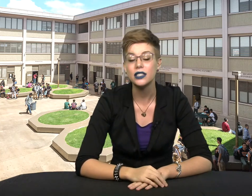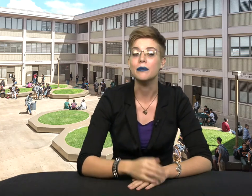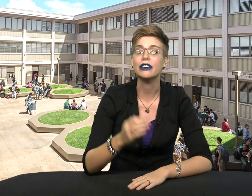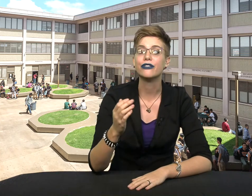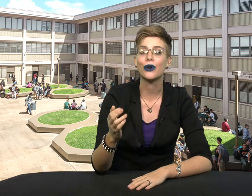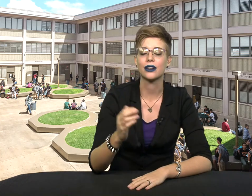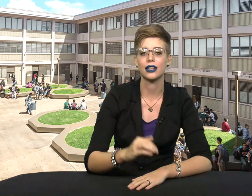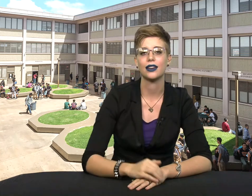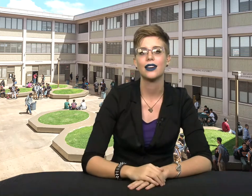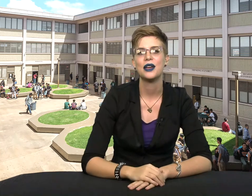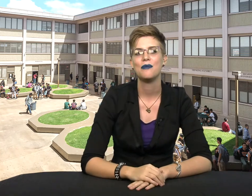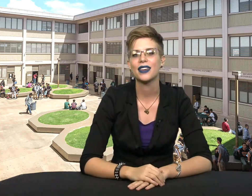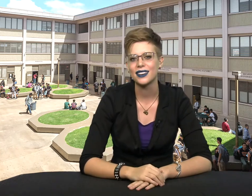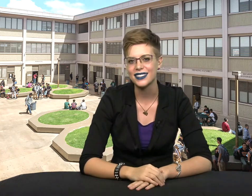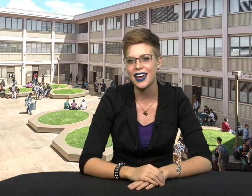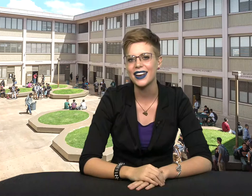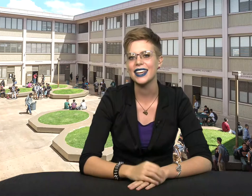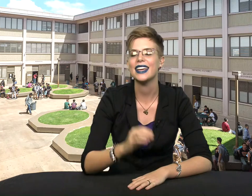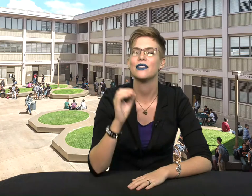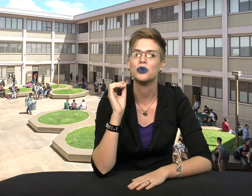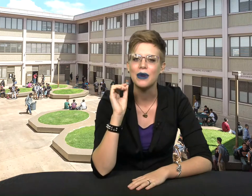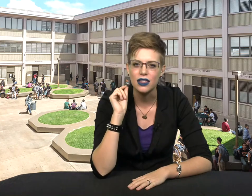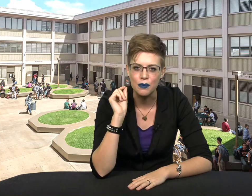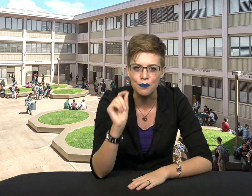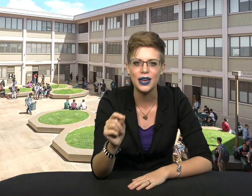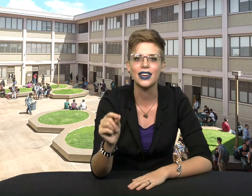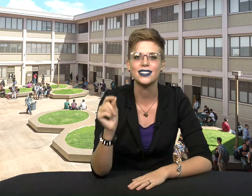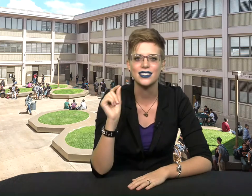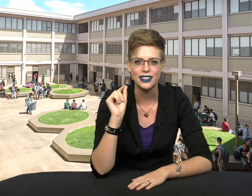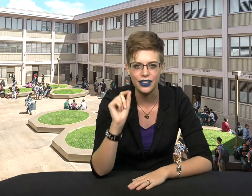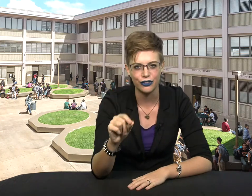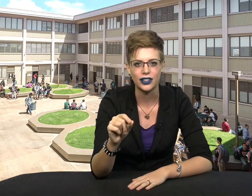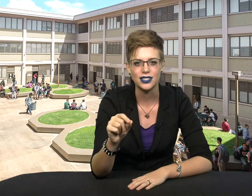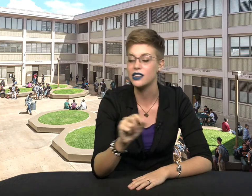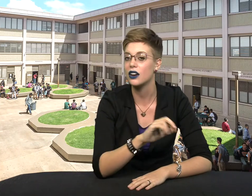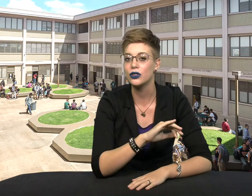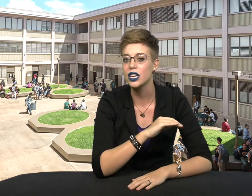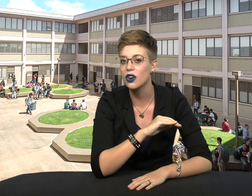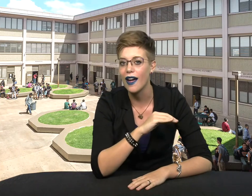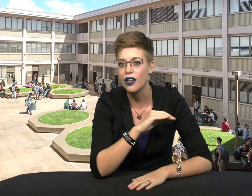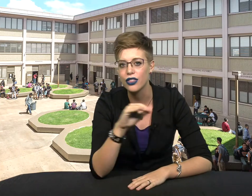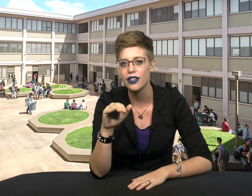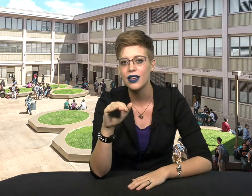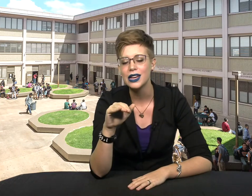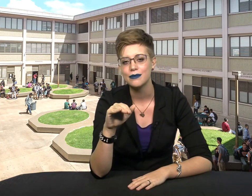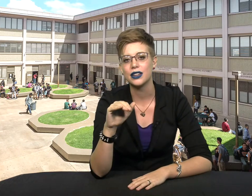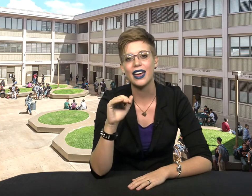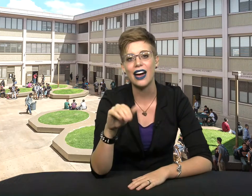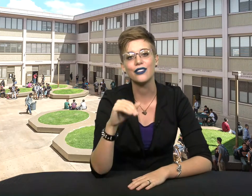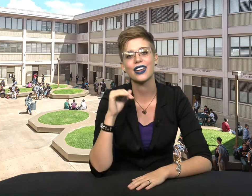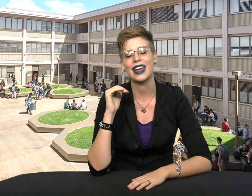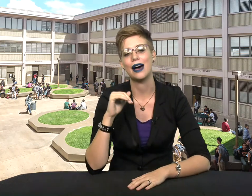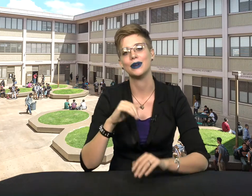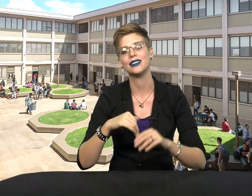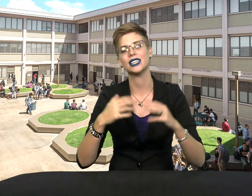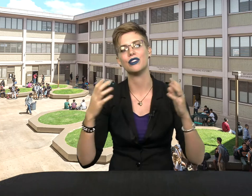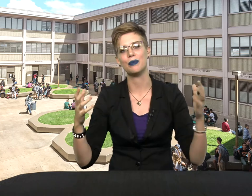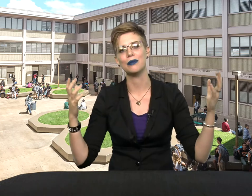to be friendly because that will make the biggest difference in not only your health, but in the health and happiness of the people